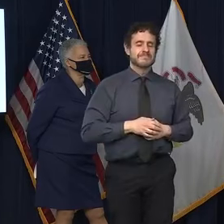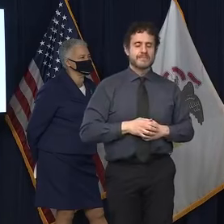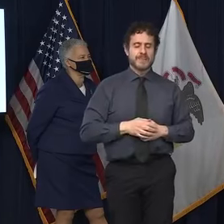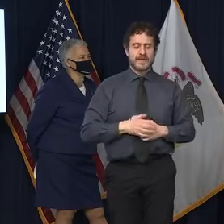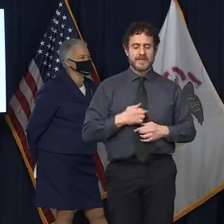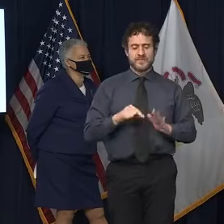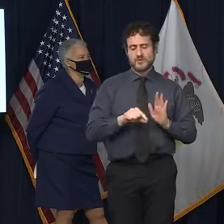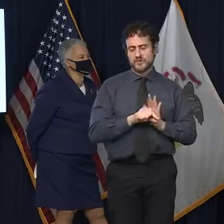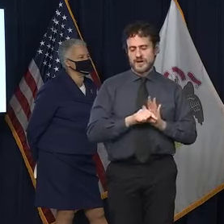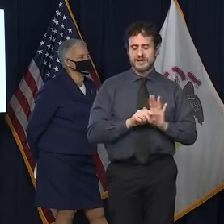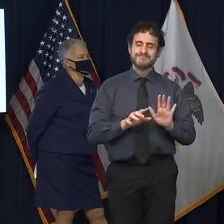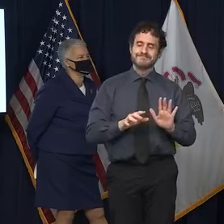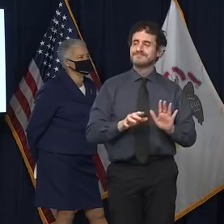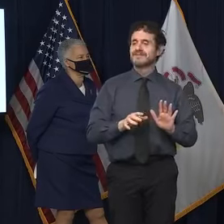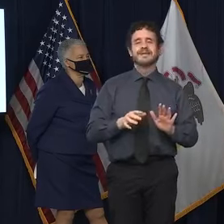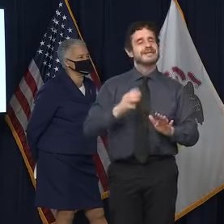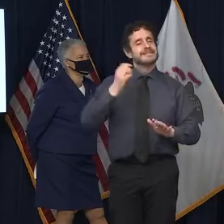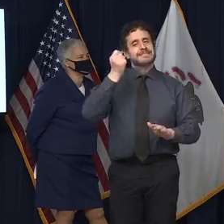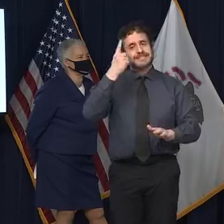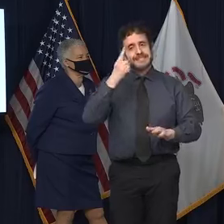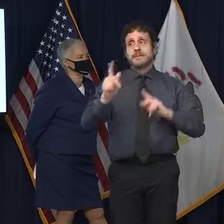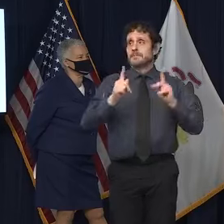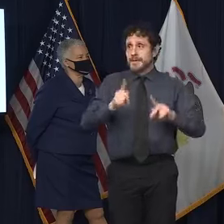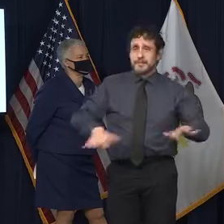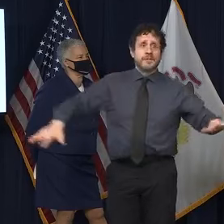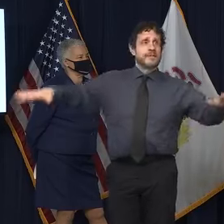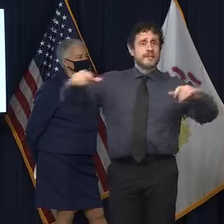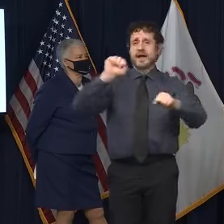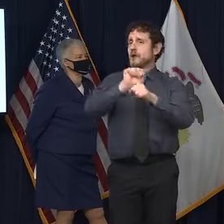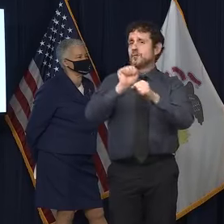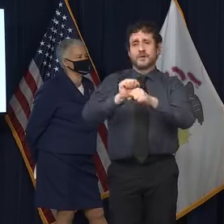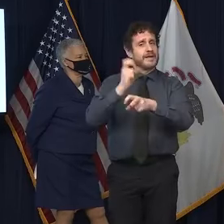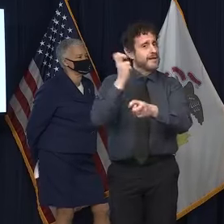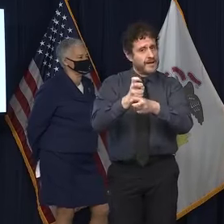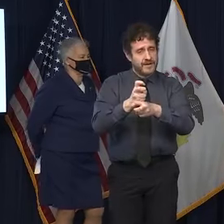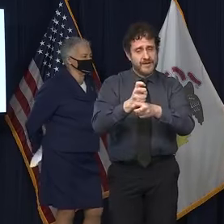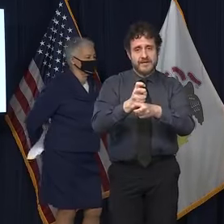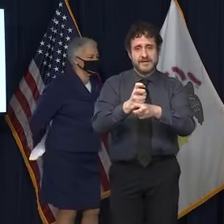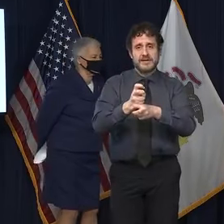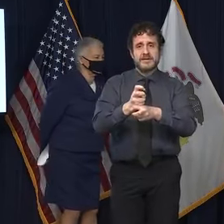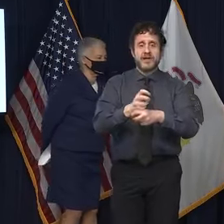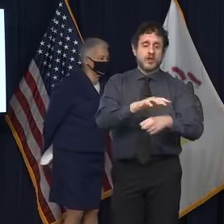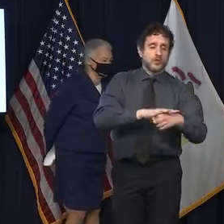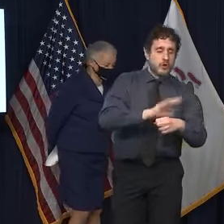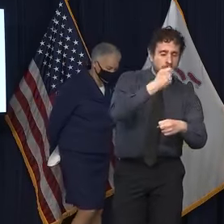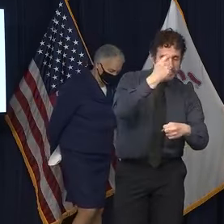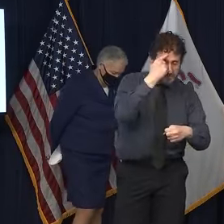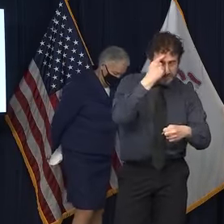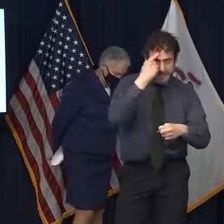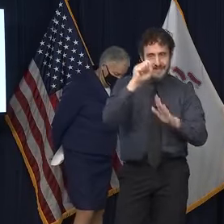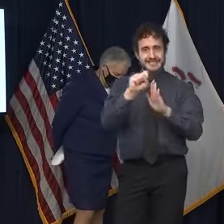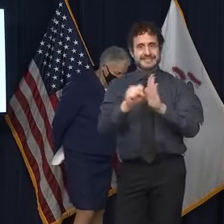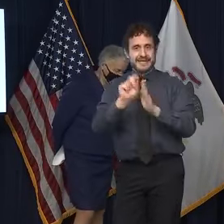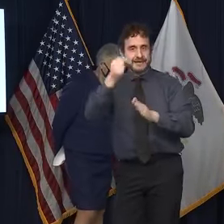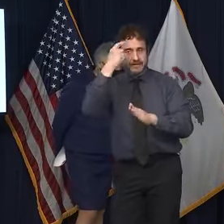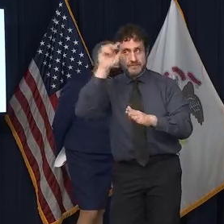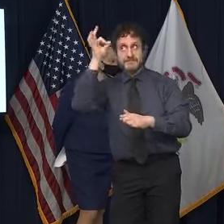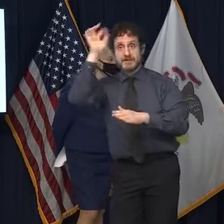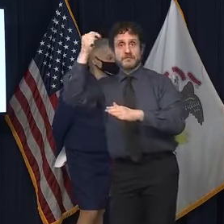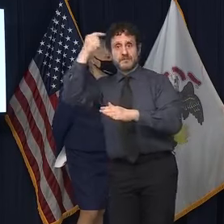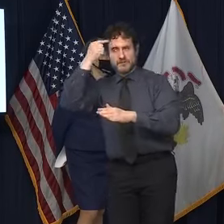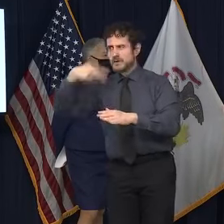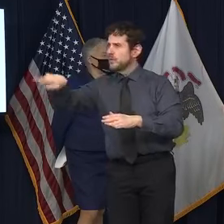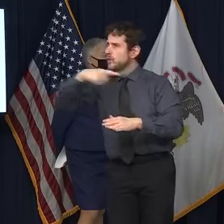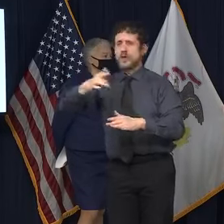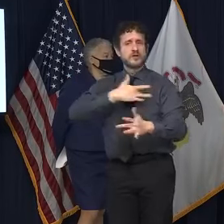how would I grade it? Look, everybody is working extraordinarily hard. Everybody at every level of government cares deeply about making sure that we're protecting as